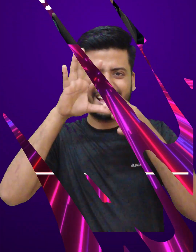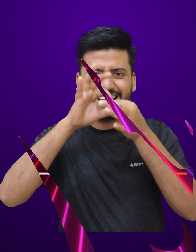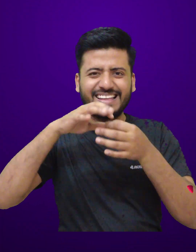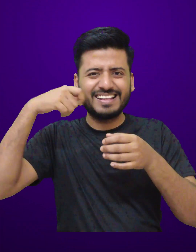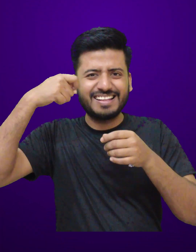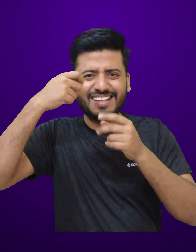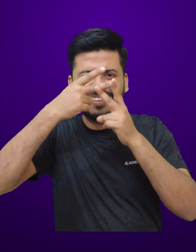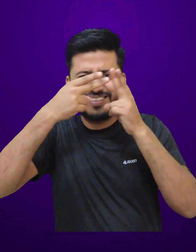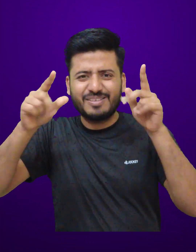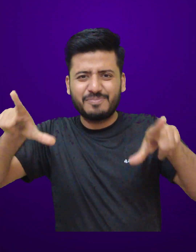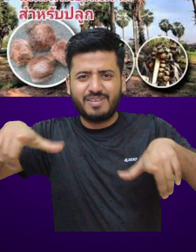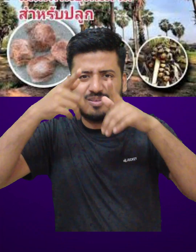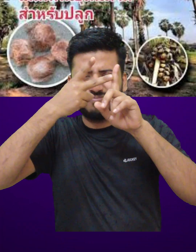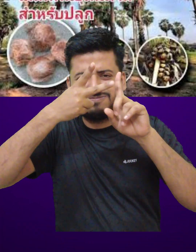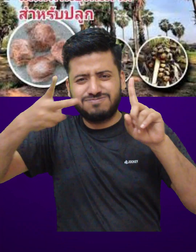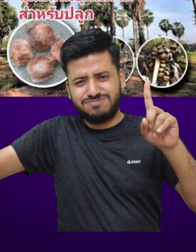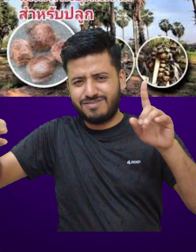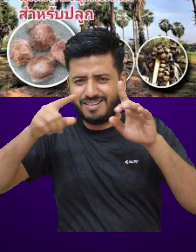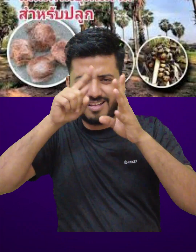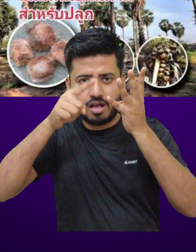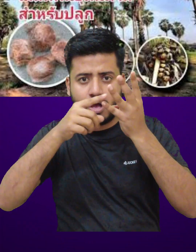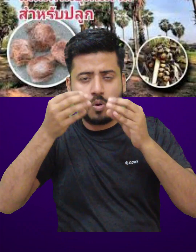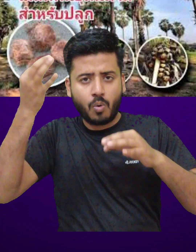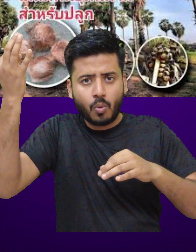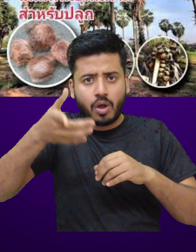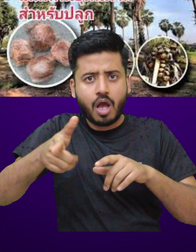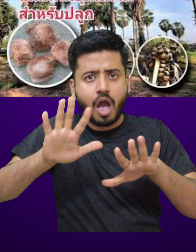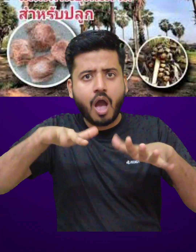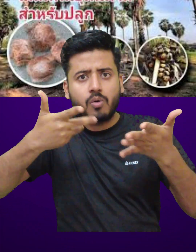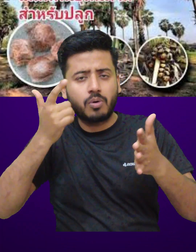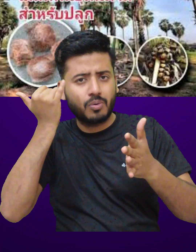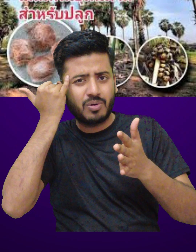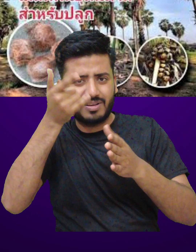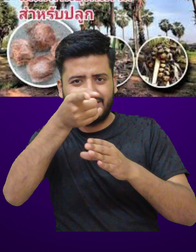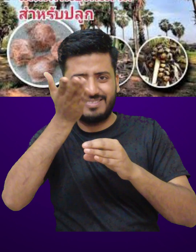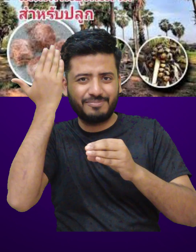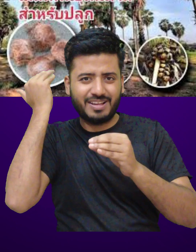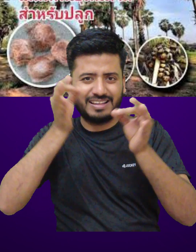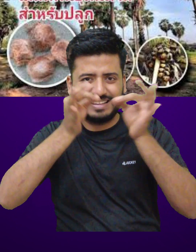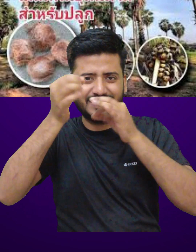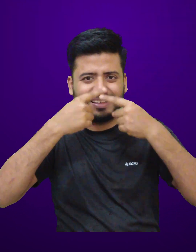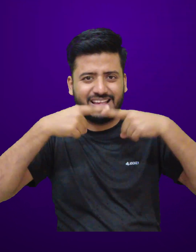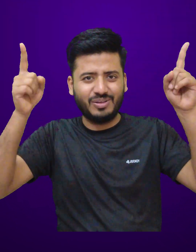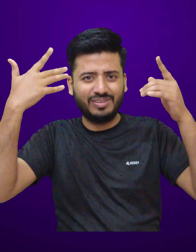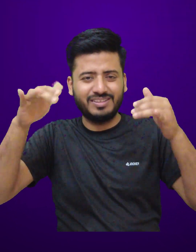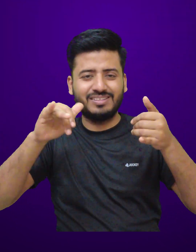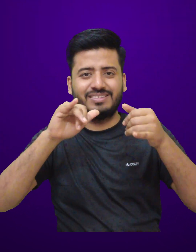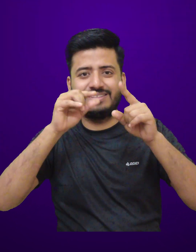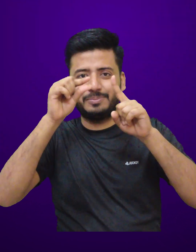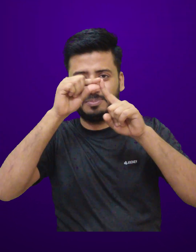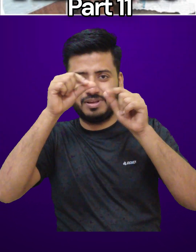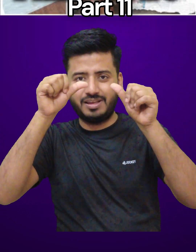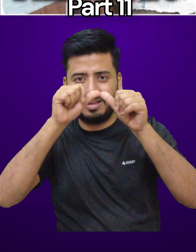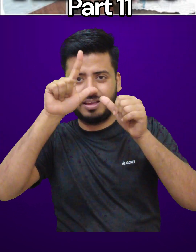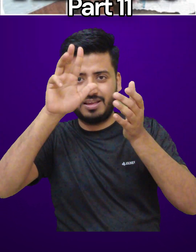Palmyra palm seeds, when exposed to fire, can be used for various purposes, including roasting or boiling the sprouts,